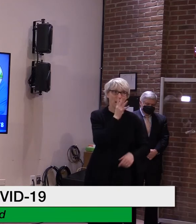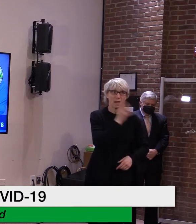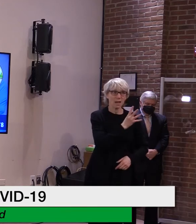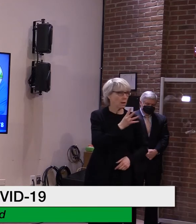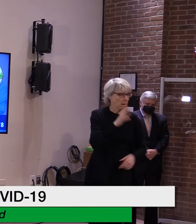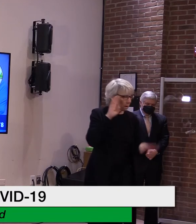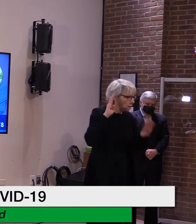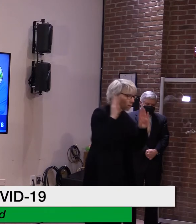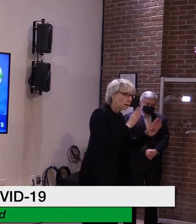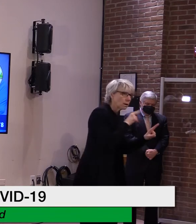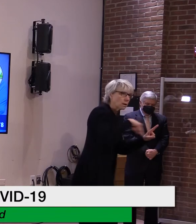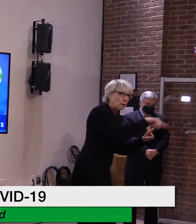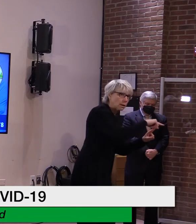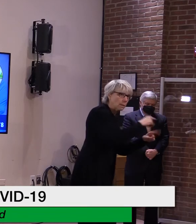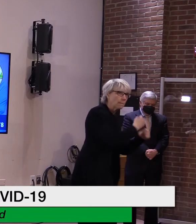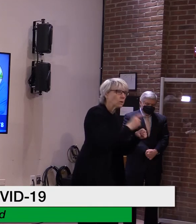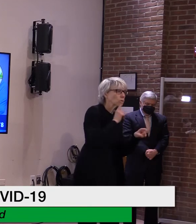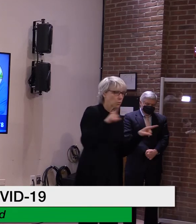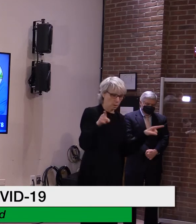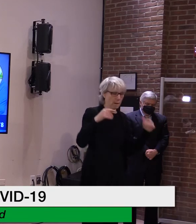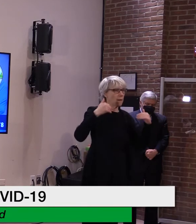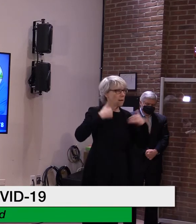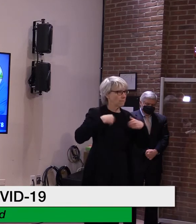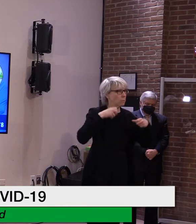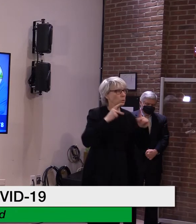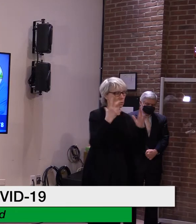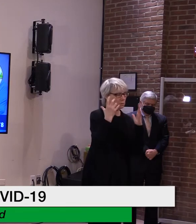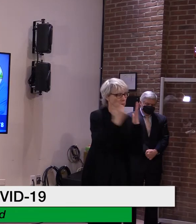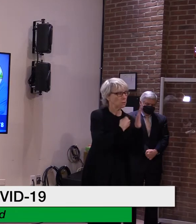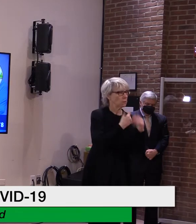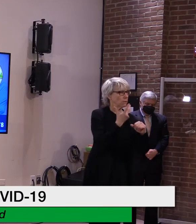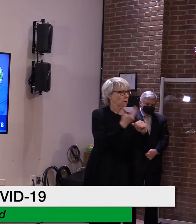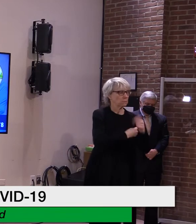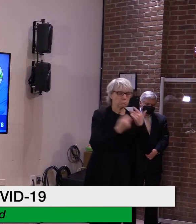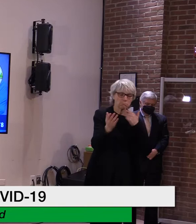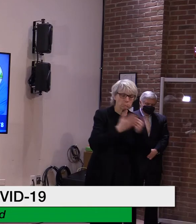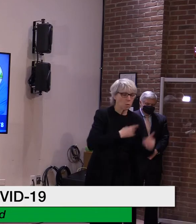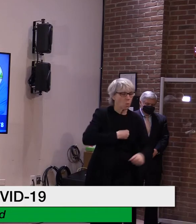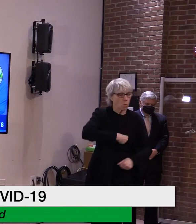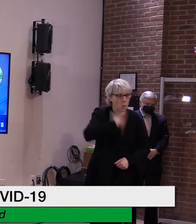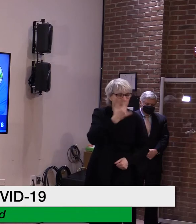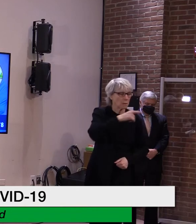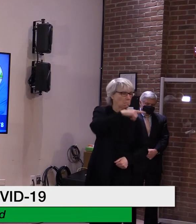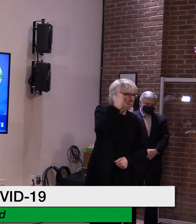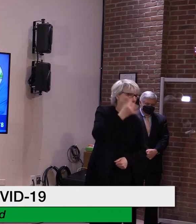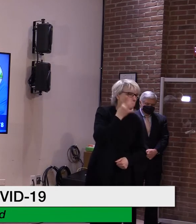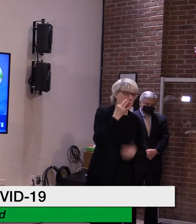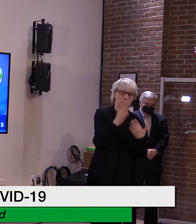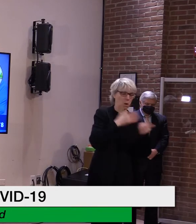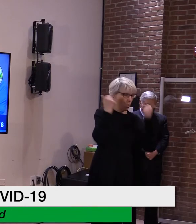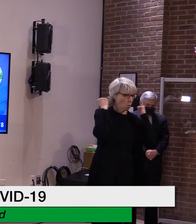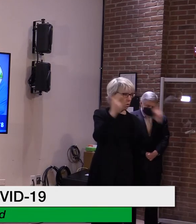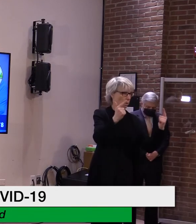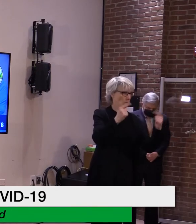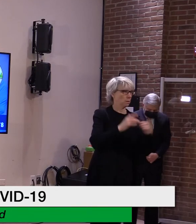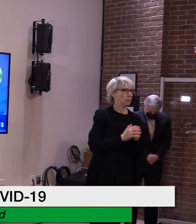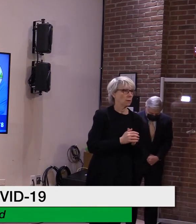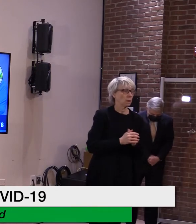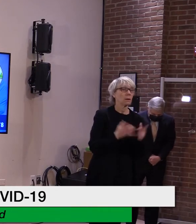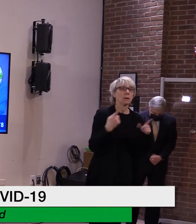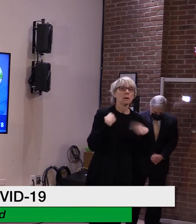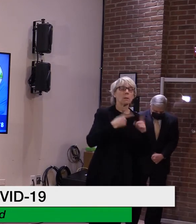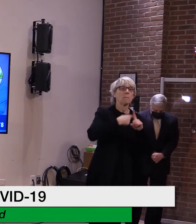make vaccination equitably accessible to all groups of Vermonters. Over the past month, we've been holding